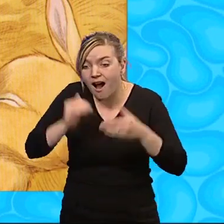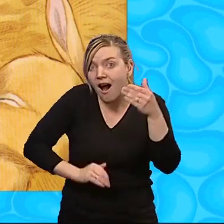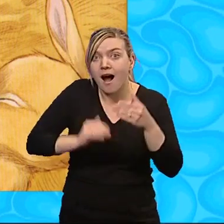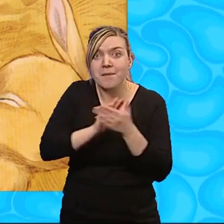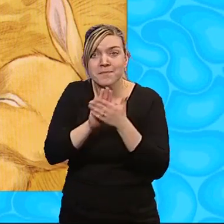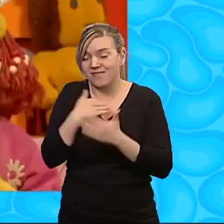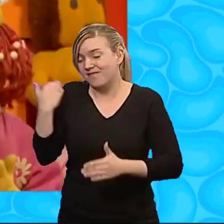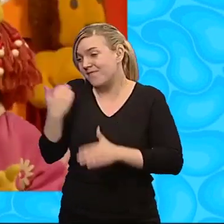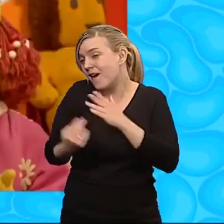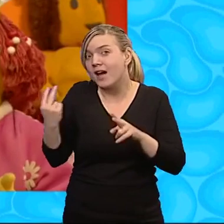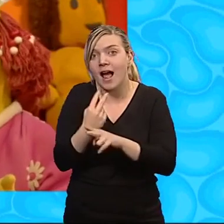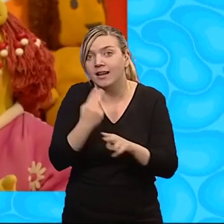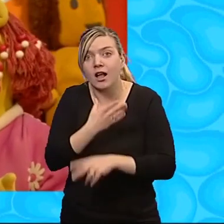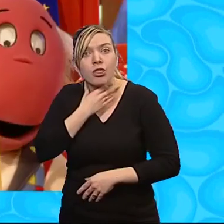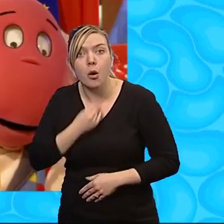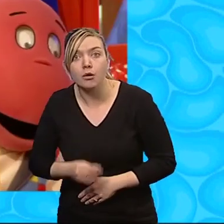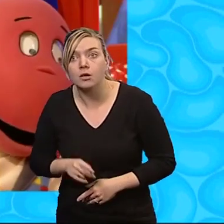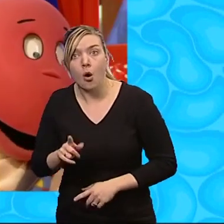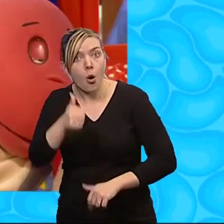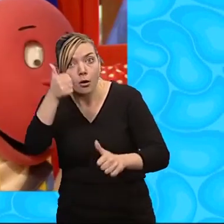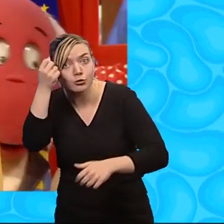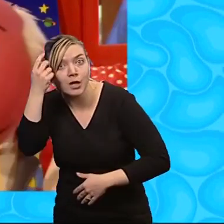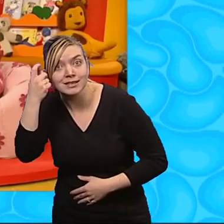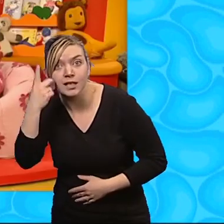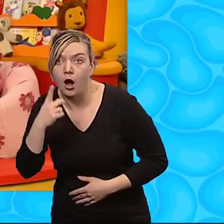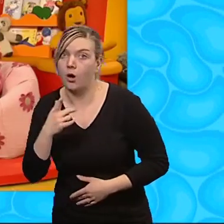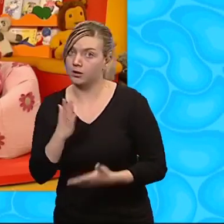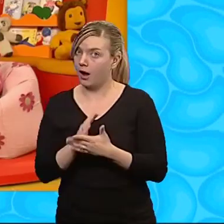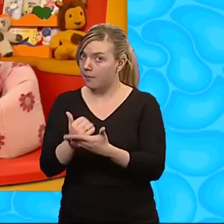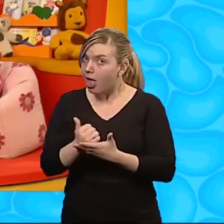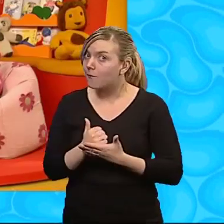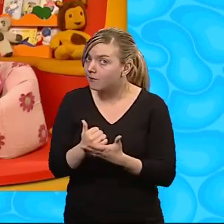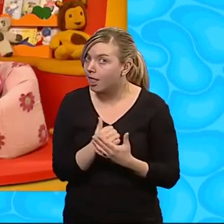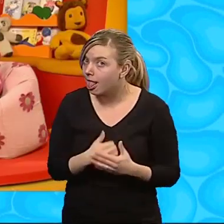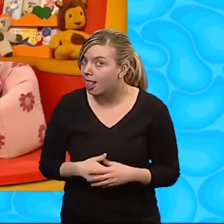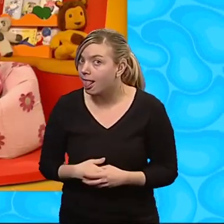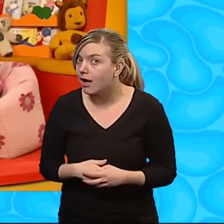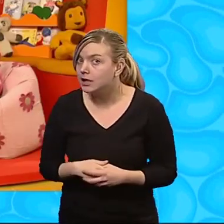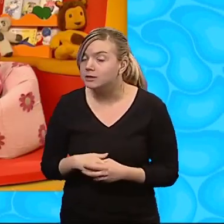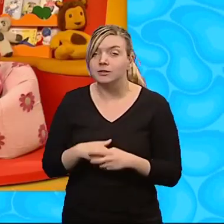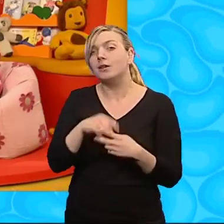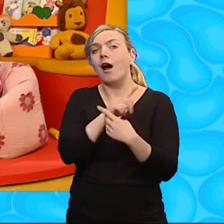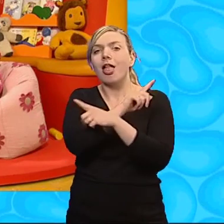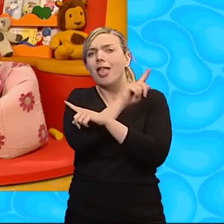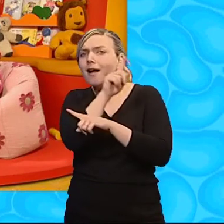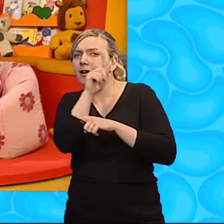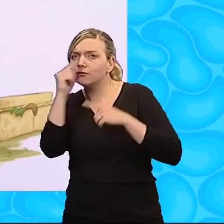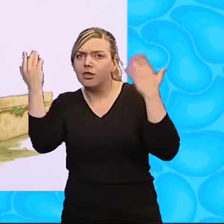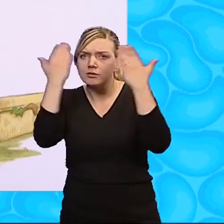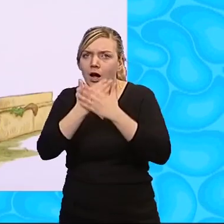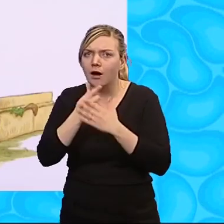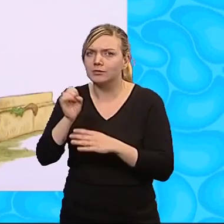in the night again. That's a good idea. Yes, very, very helpful, you see. Helpful. At the end of the long, rustling night,